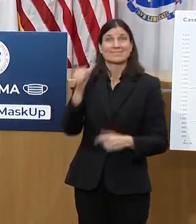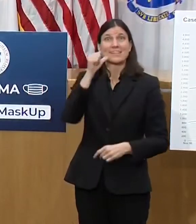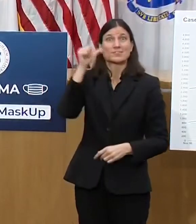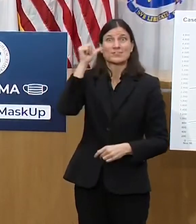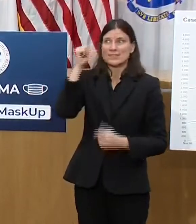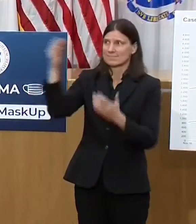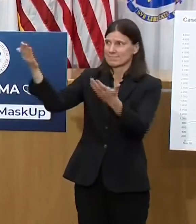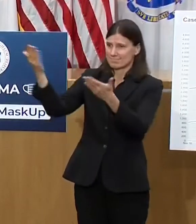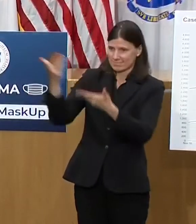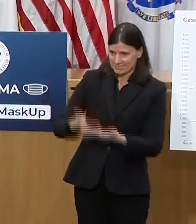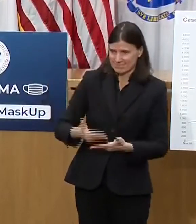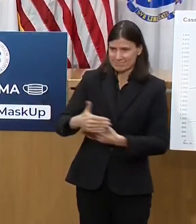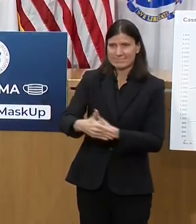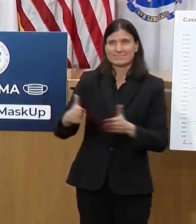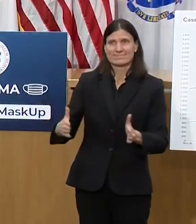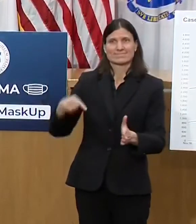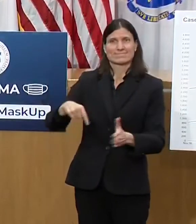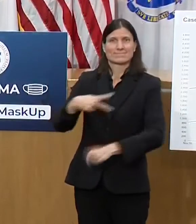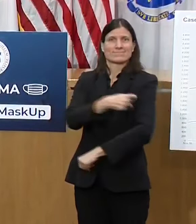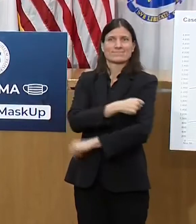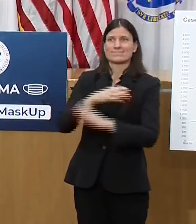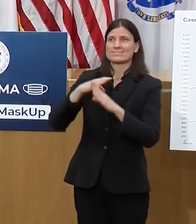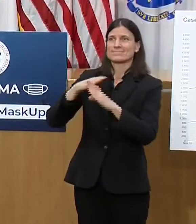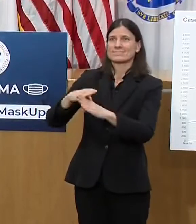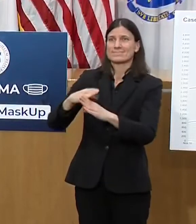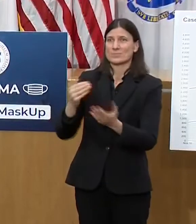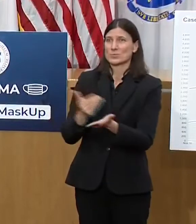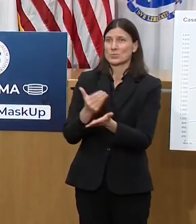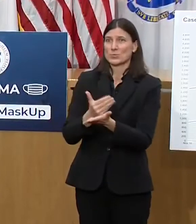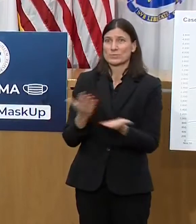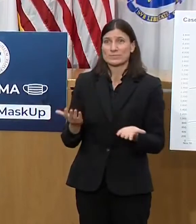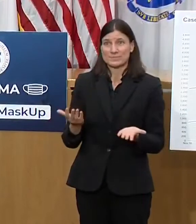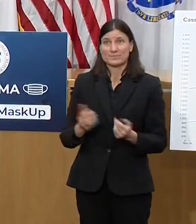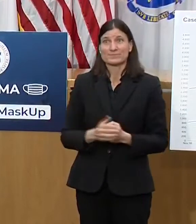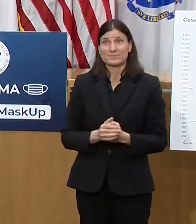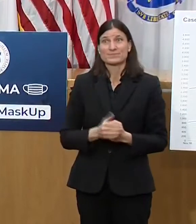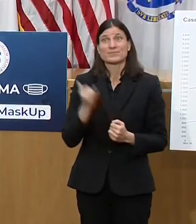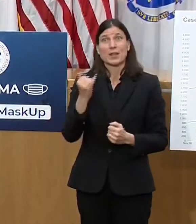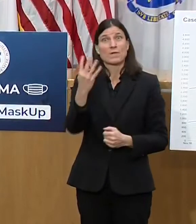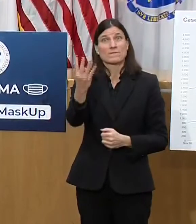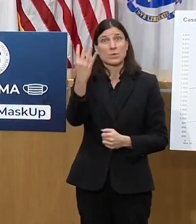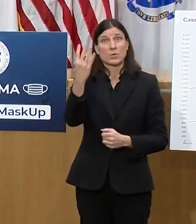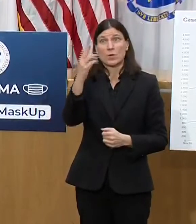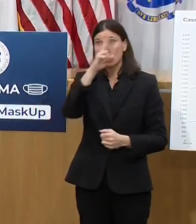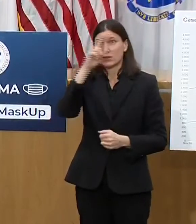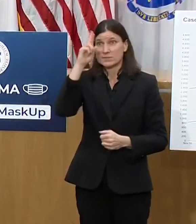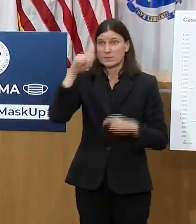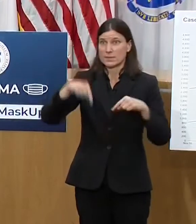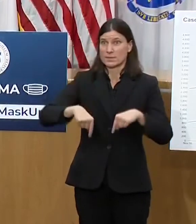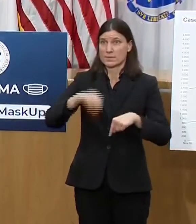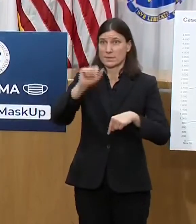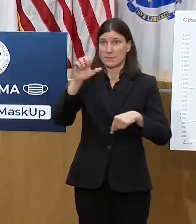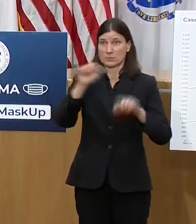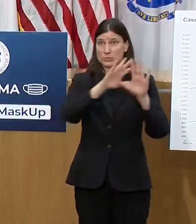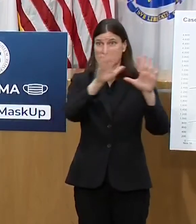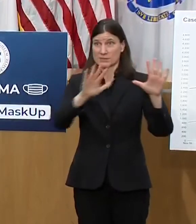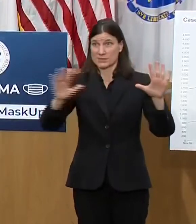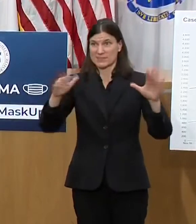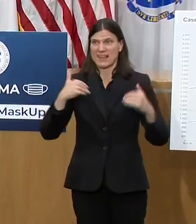the COVID vaccine. And so far, four hospitals have received about 6,000 first doses.